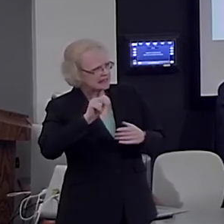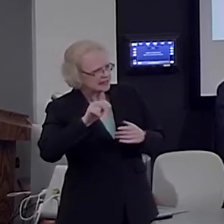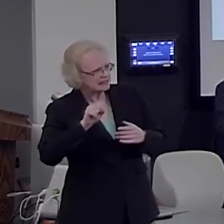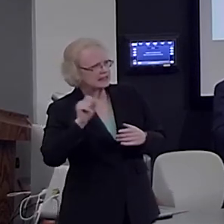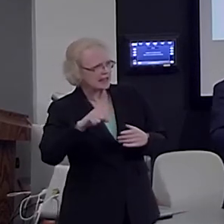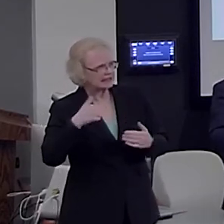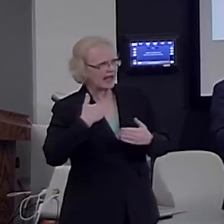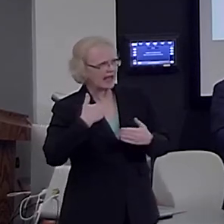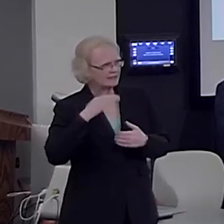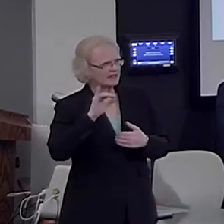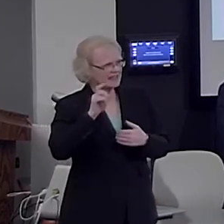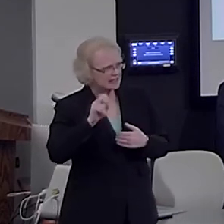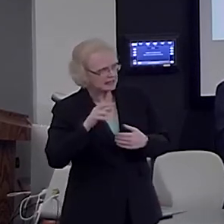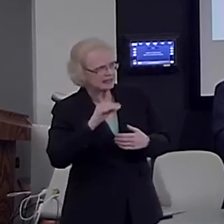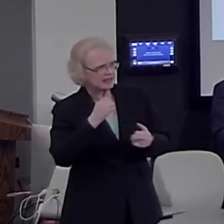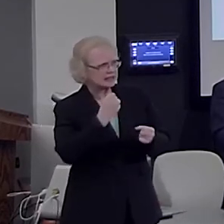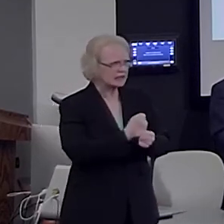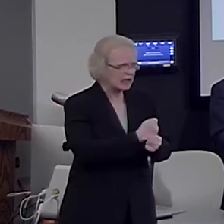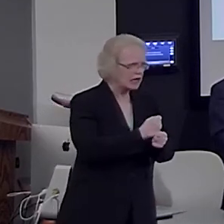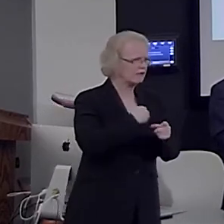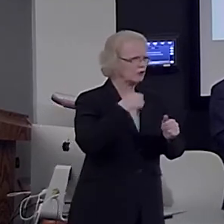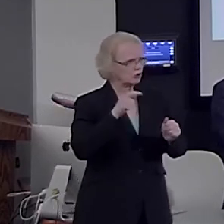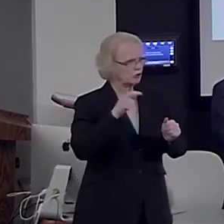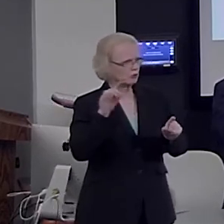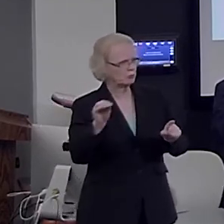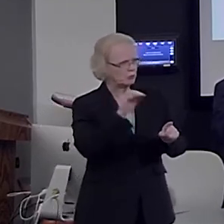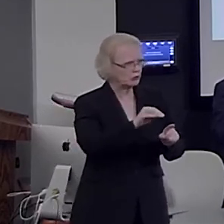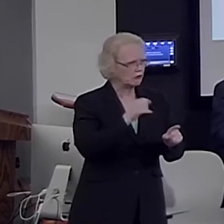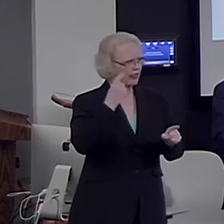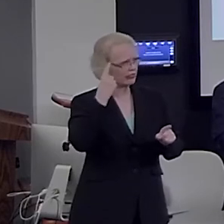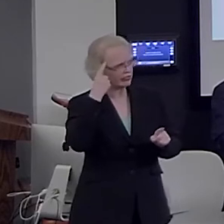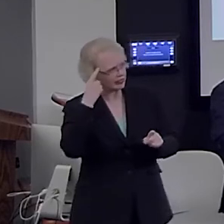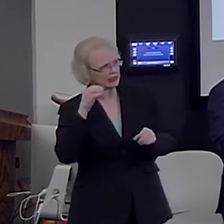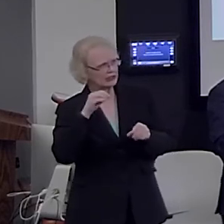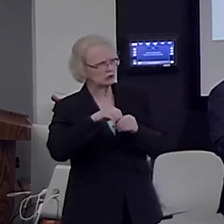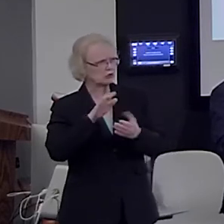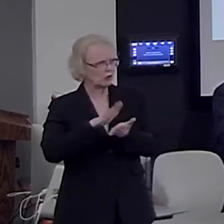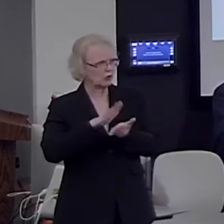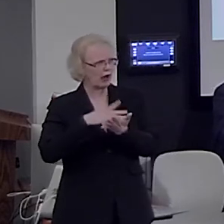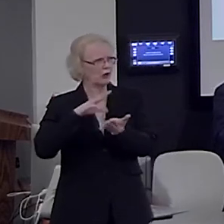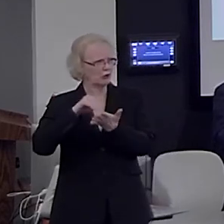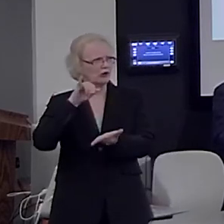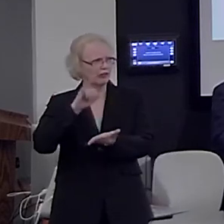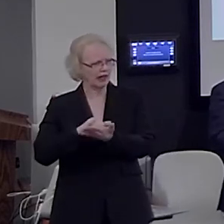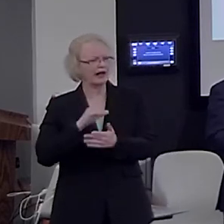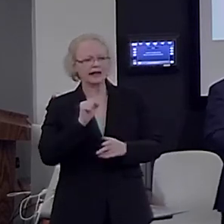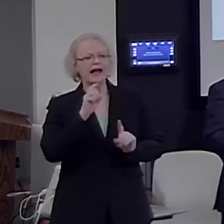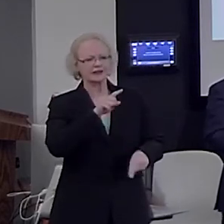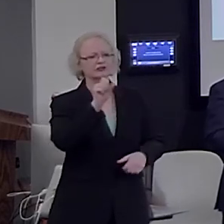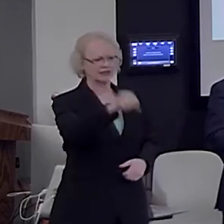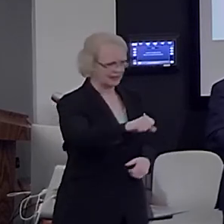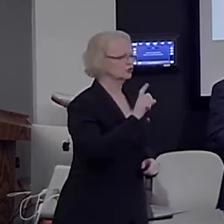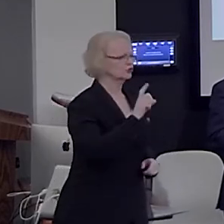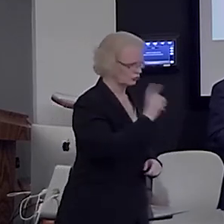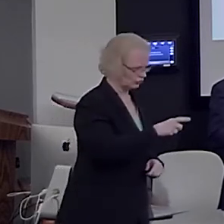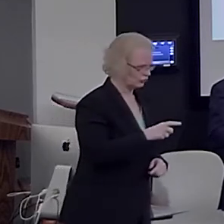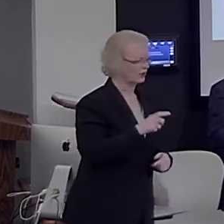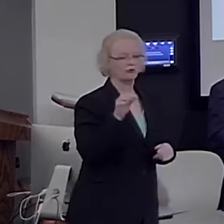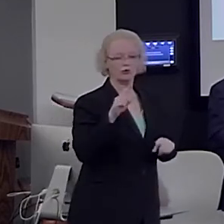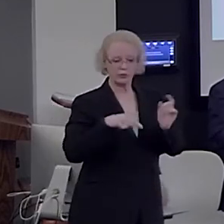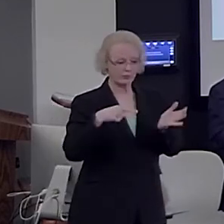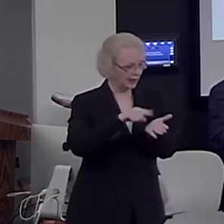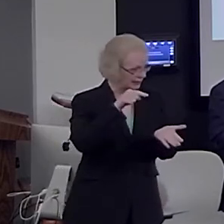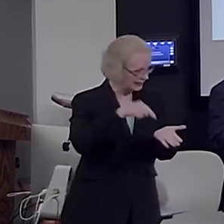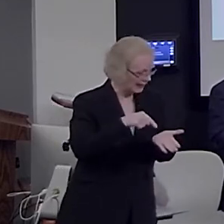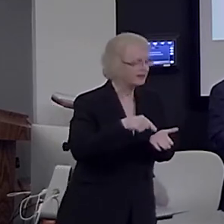citizens and slaves. You could move from one category to the next. I was told that in school, and the answer is yes, it's true. Okay, apparently.